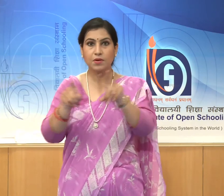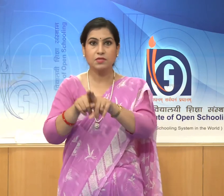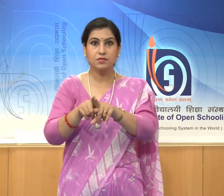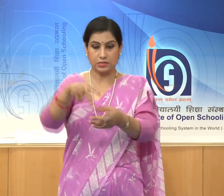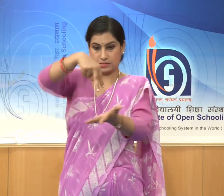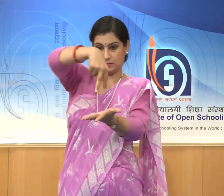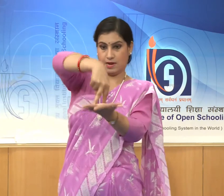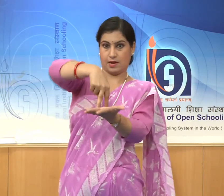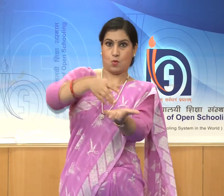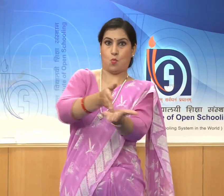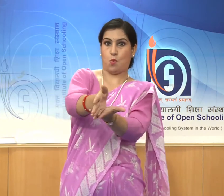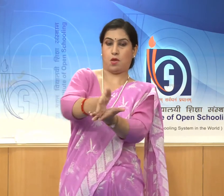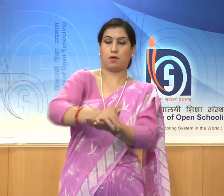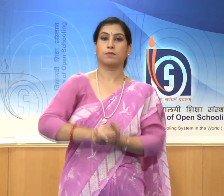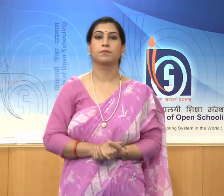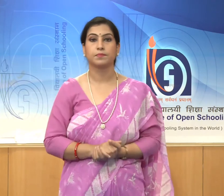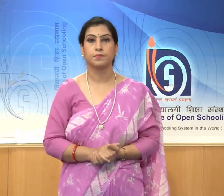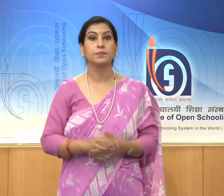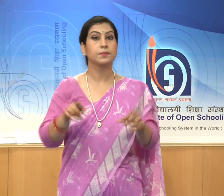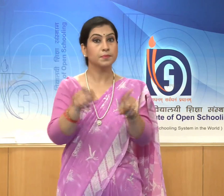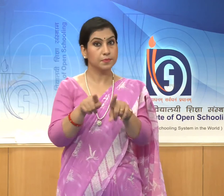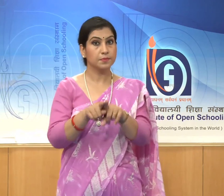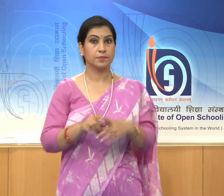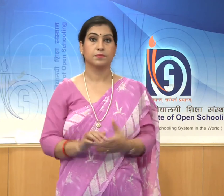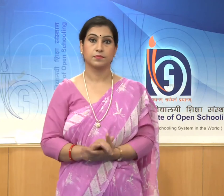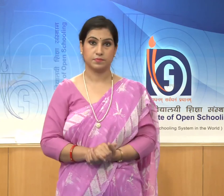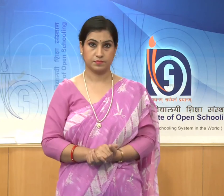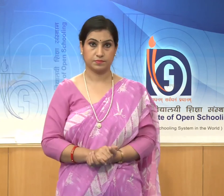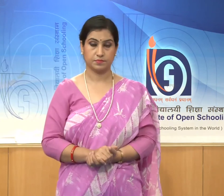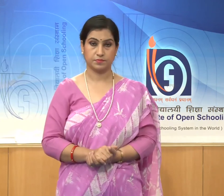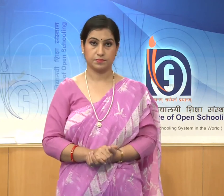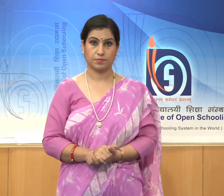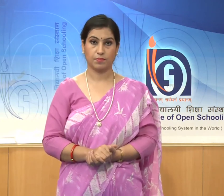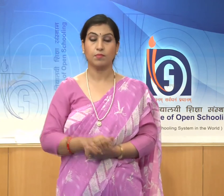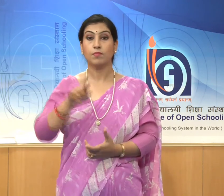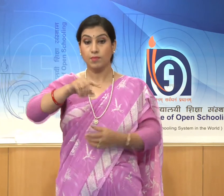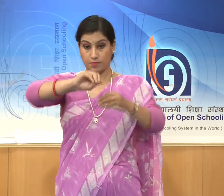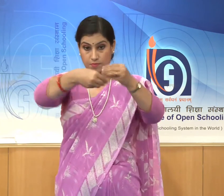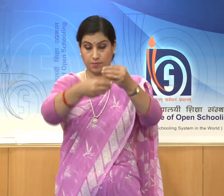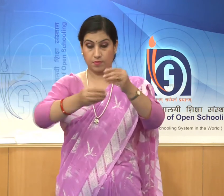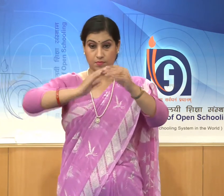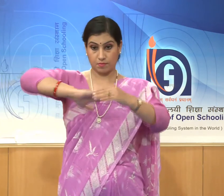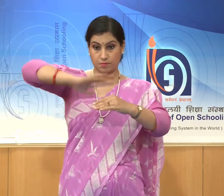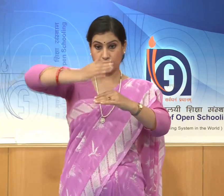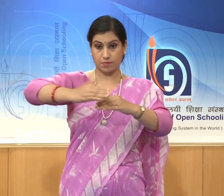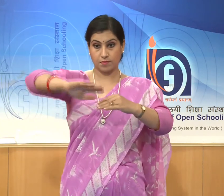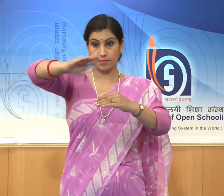add to the rhythm of the